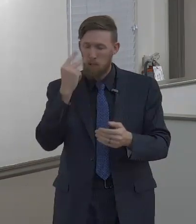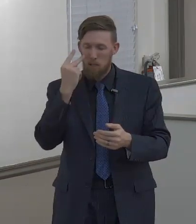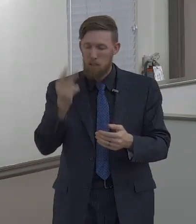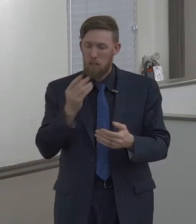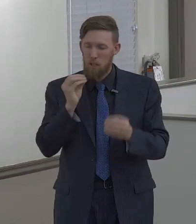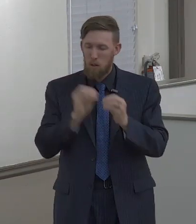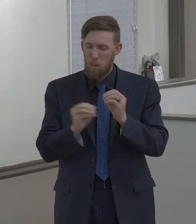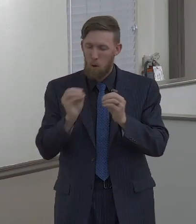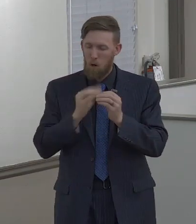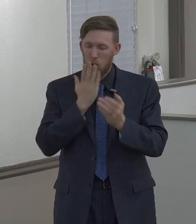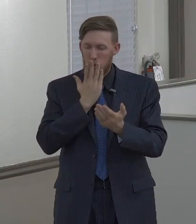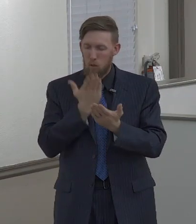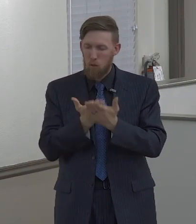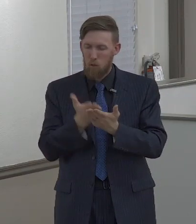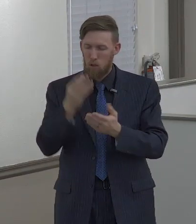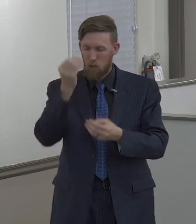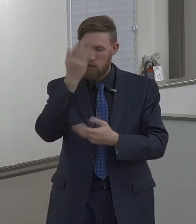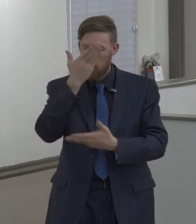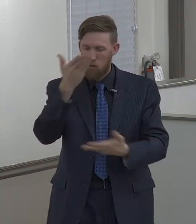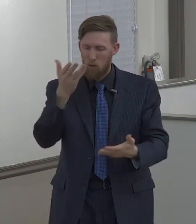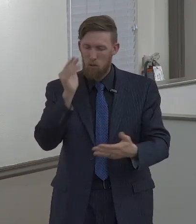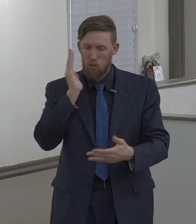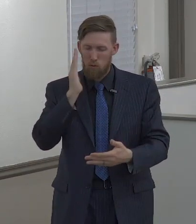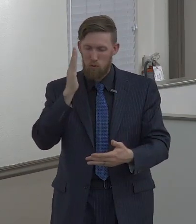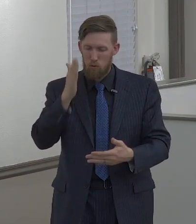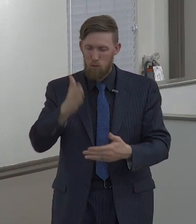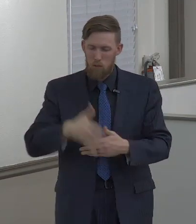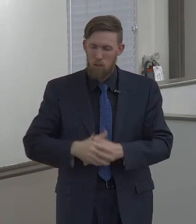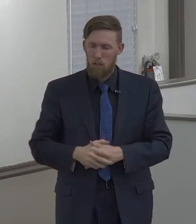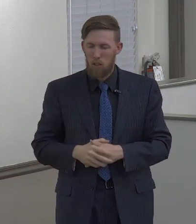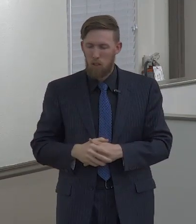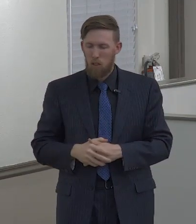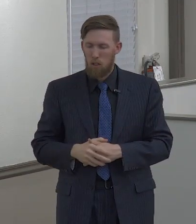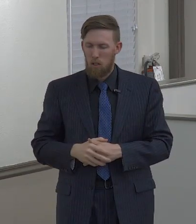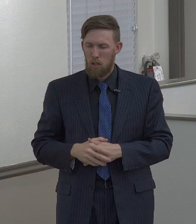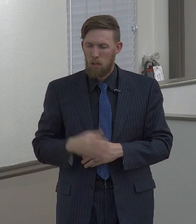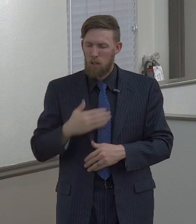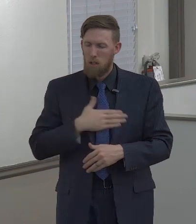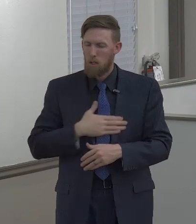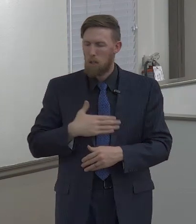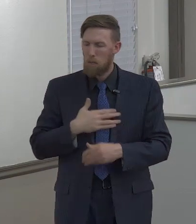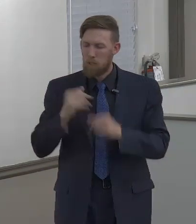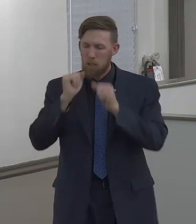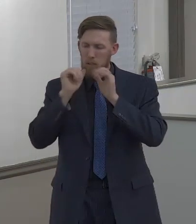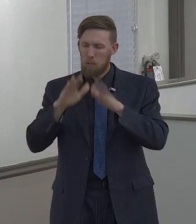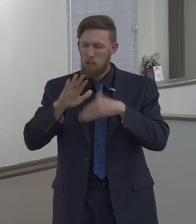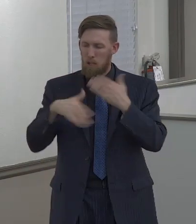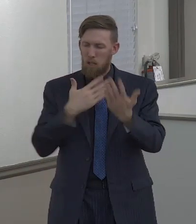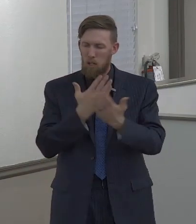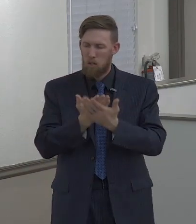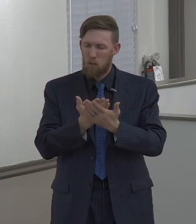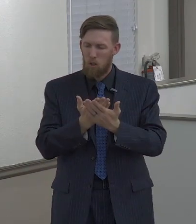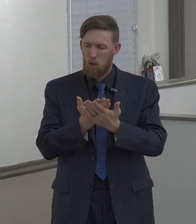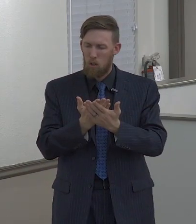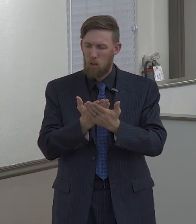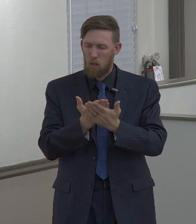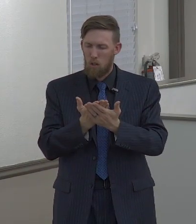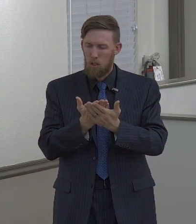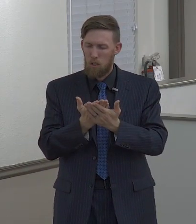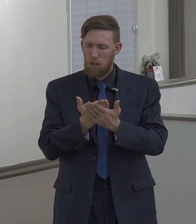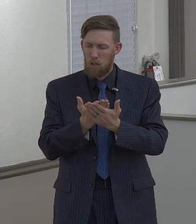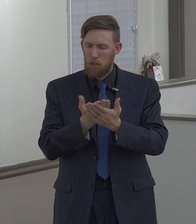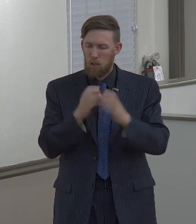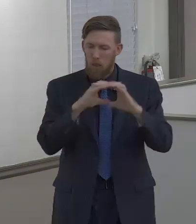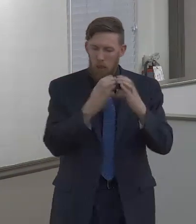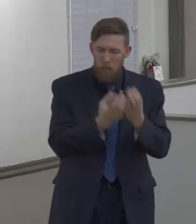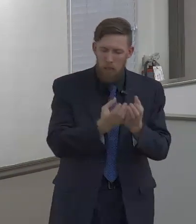as a result of this surgery. Father, bless tonight. Be with each and every class that's going on, Master Clubs, each and